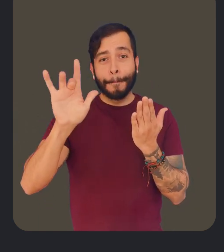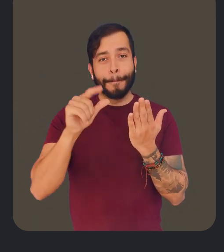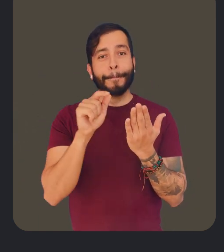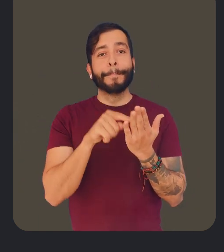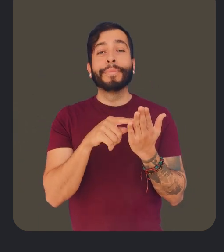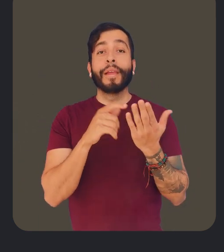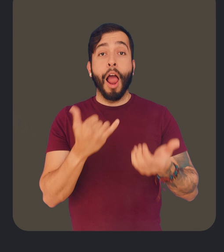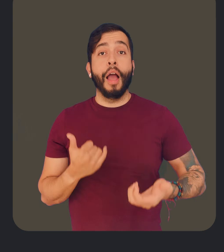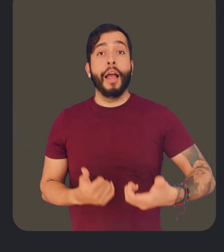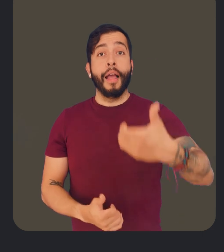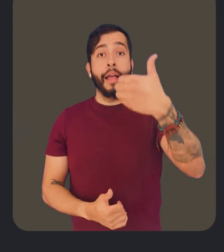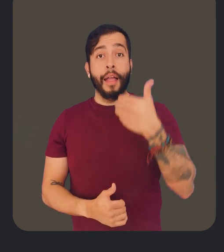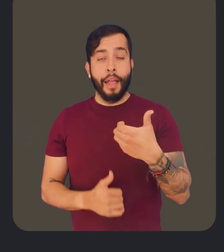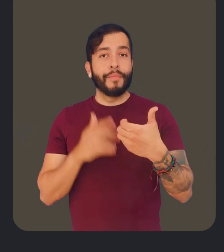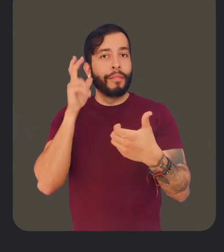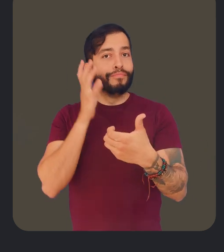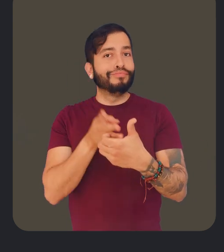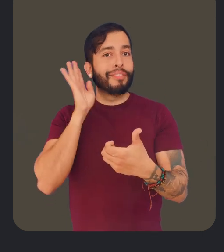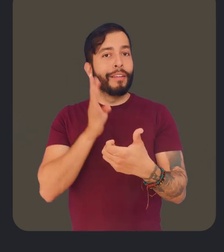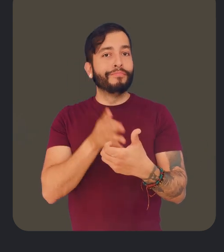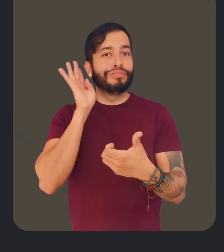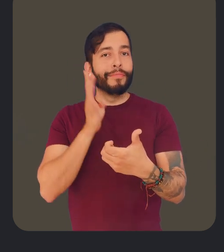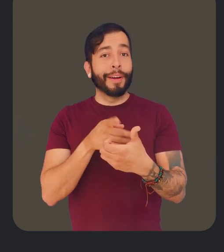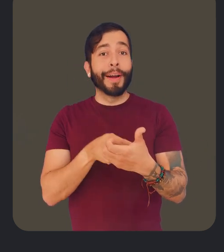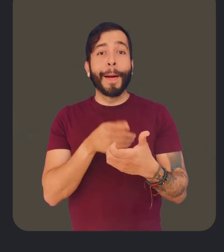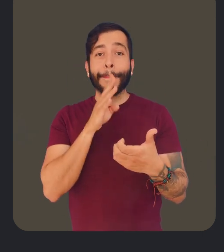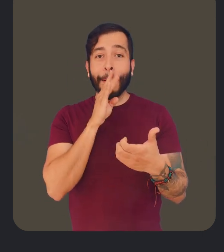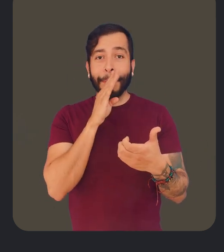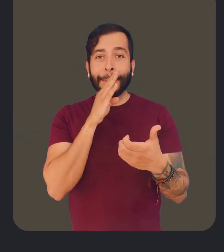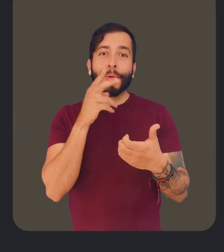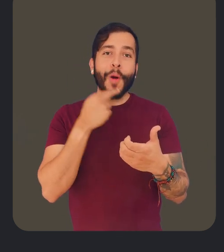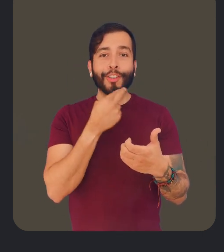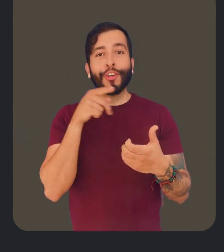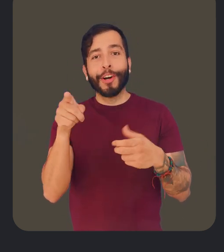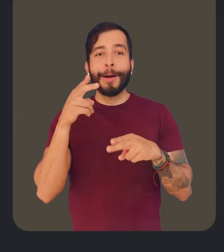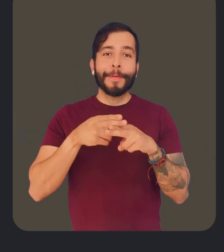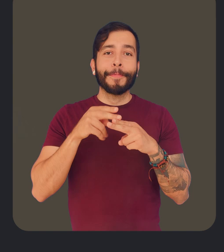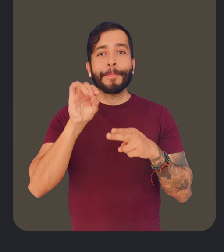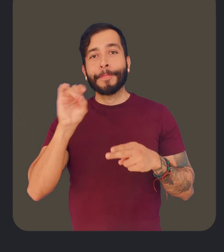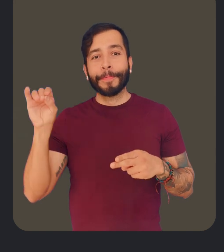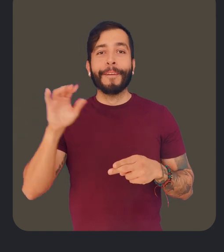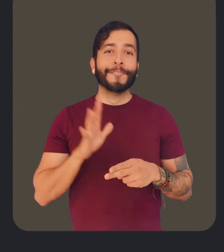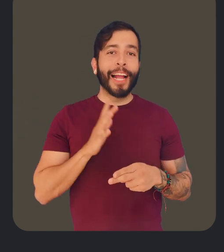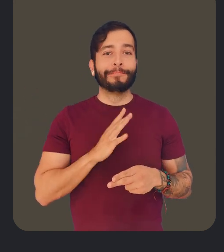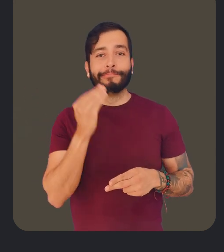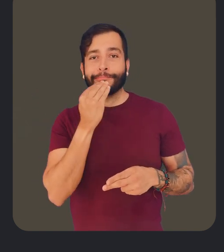the search bar, lift your phone, and you'll receive auditory feedback about the places around you. Restaurant Kine, fine dining, 190